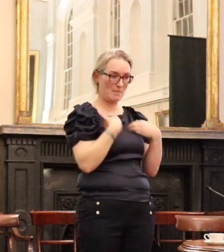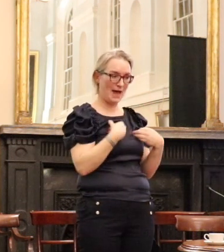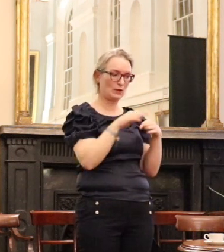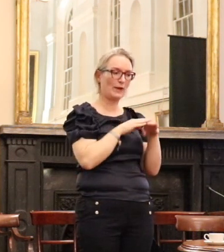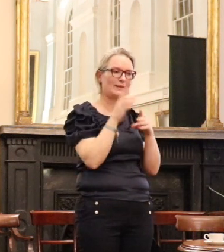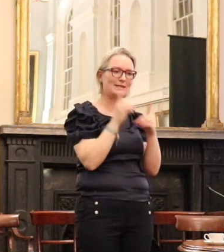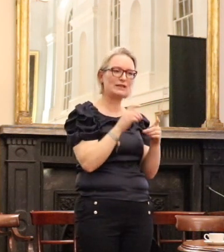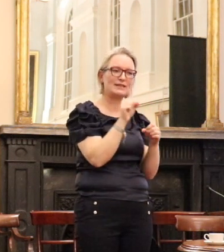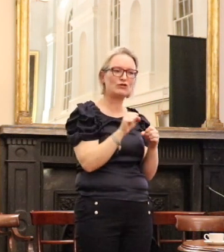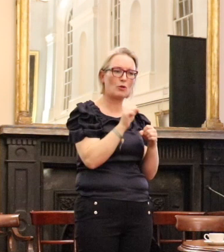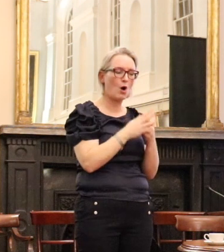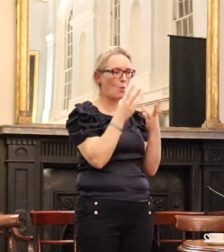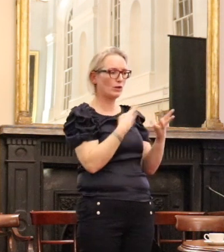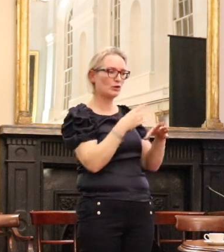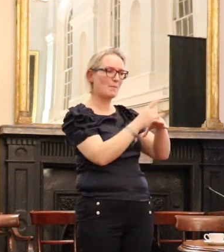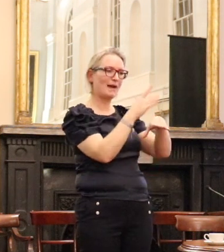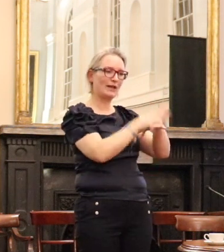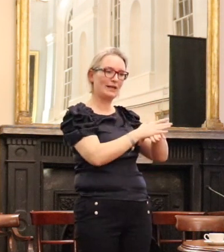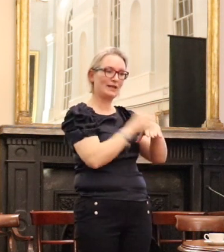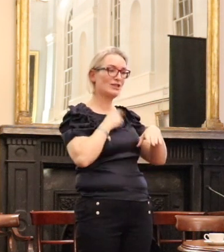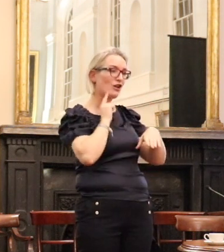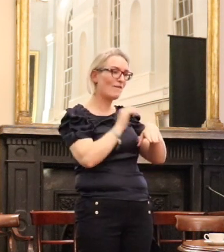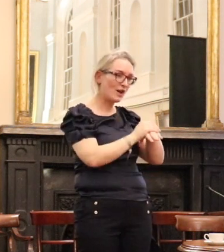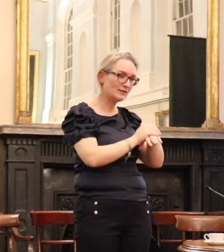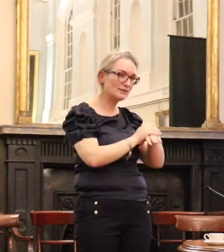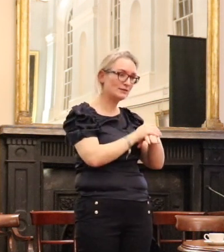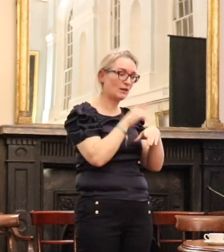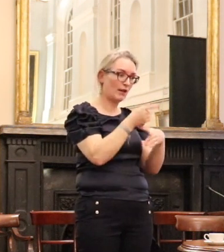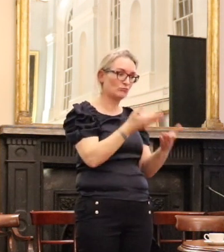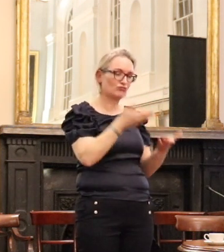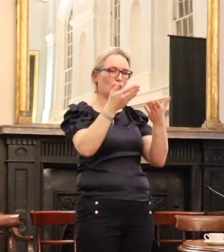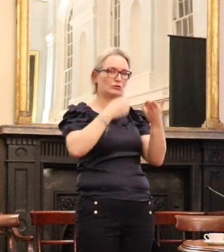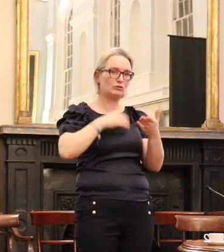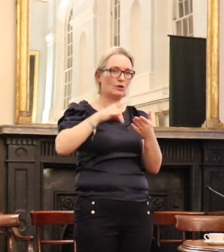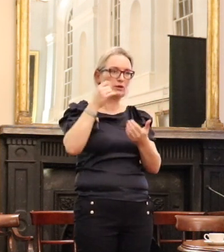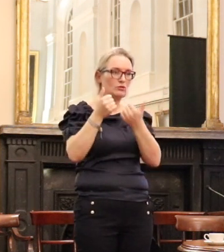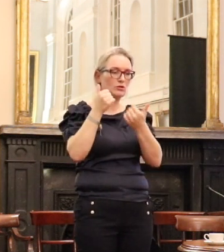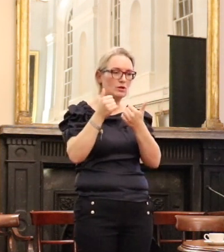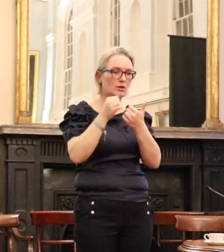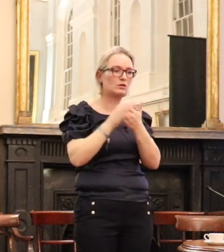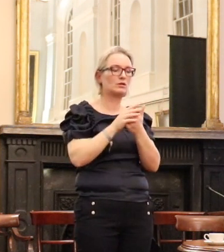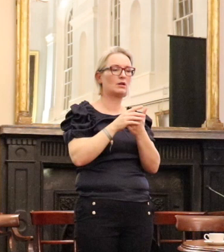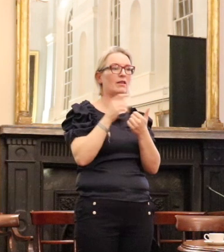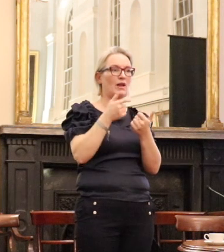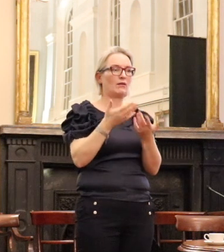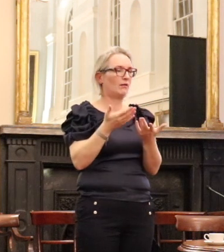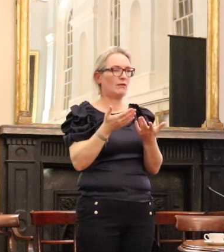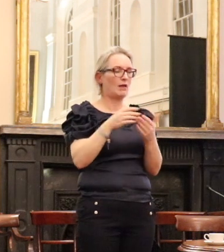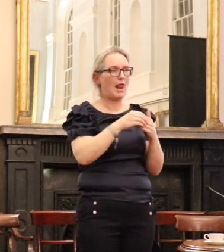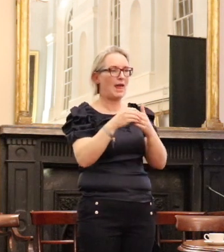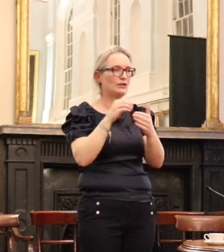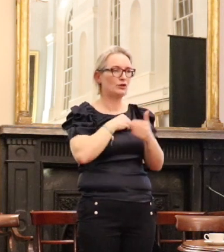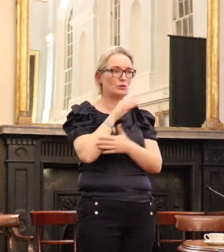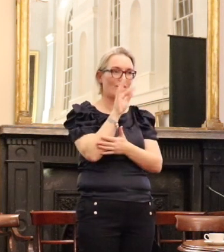Down syndrome who wished to marry his girlfriend and became the subject of a hybrid conjunction to a friend of Irish around your head which also had been led